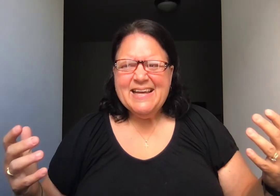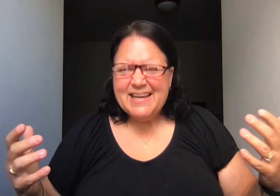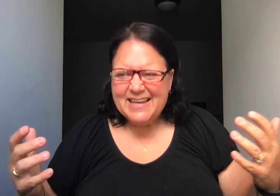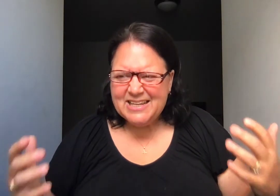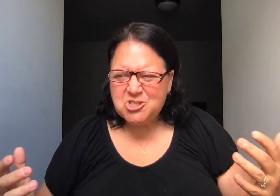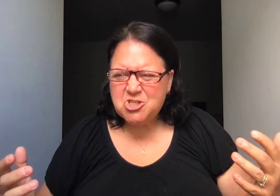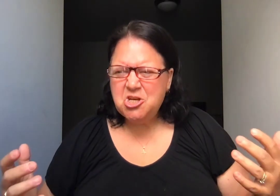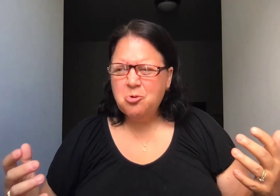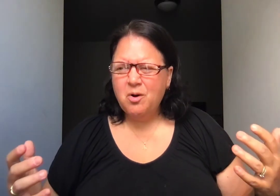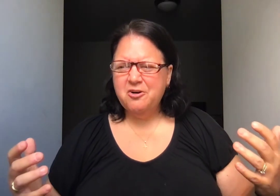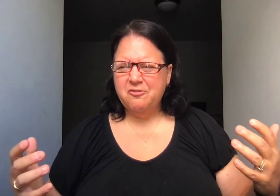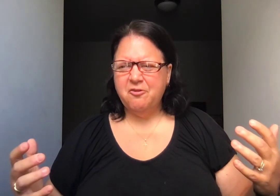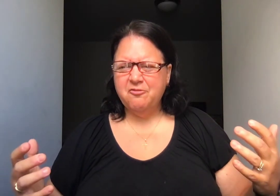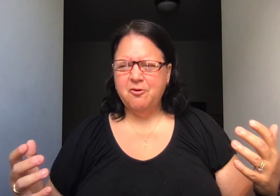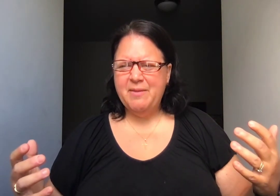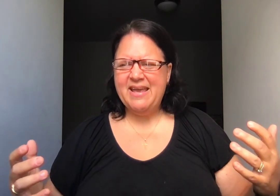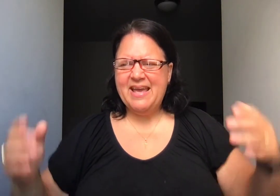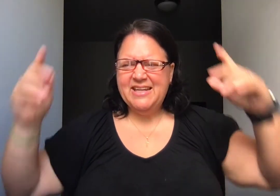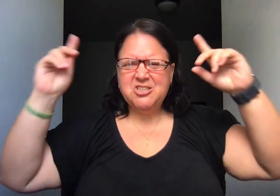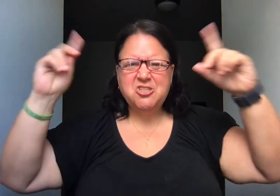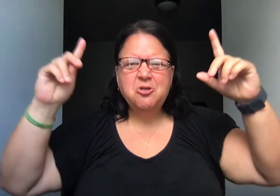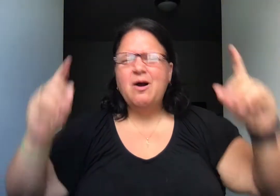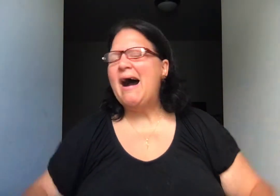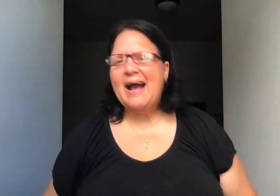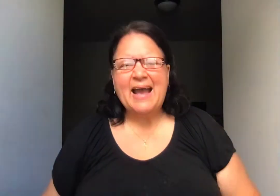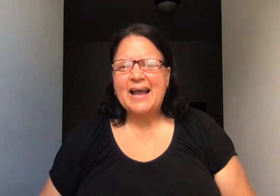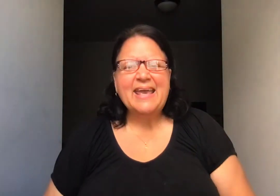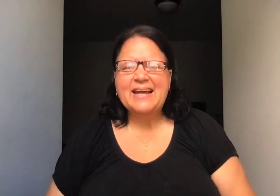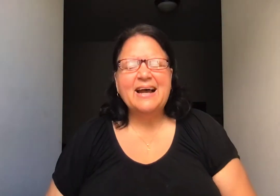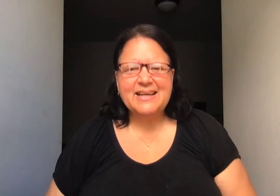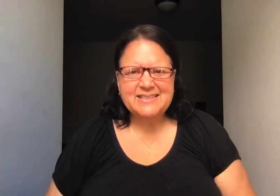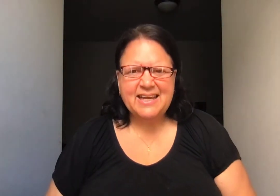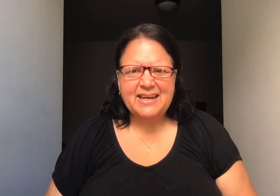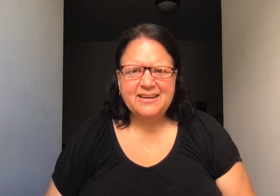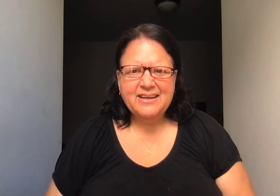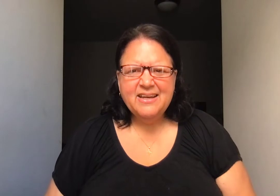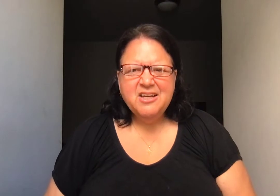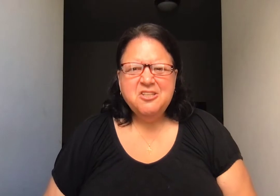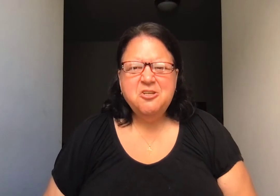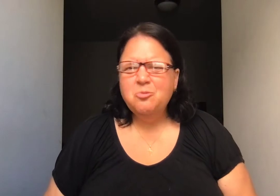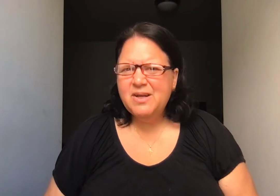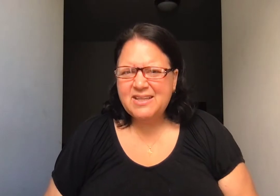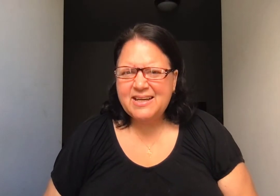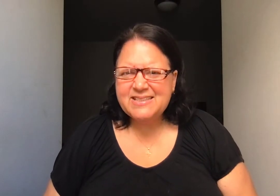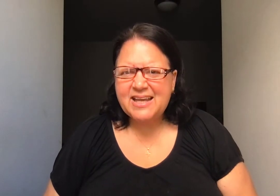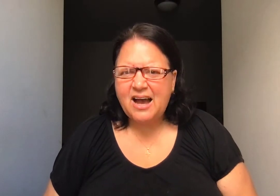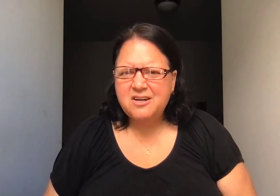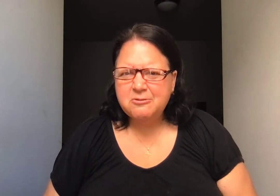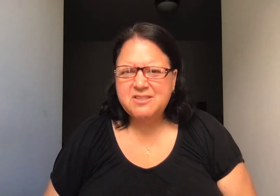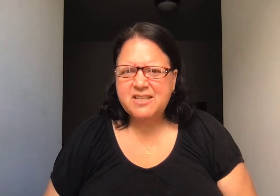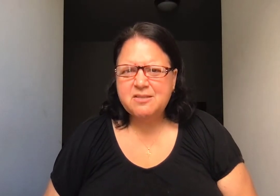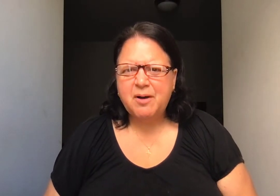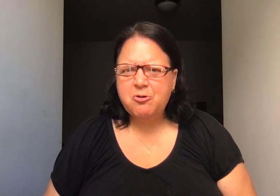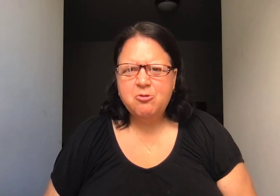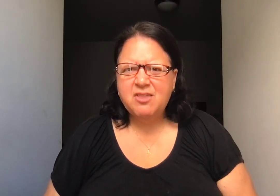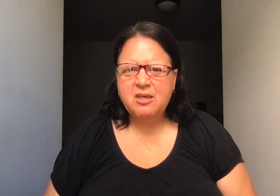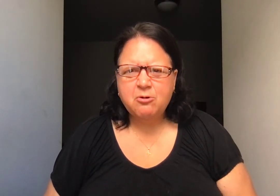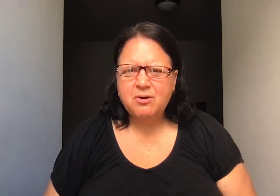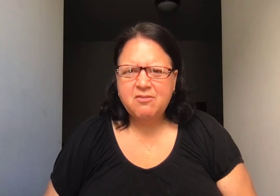Is too wonderful for me. It is too high. I cannot contain it. Do you realize that God knows things about you that you don't even